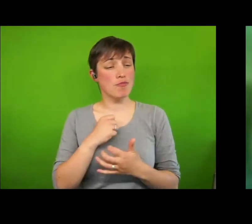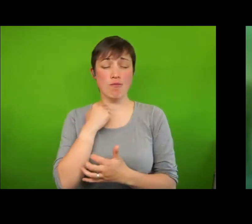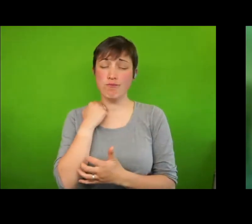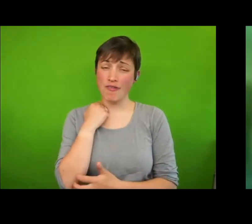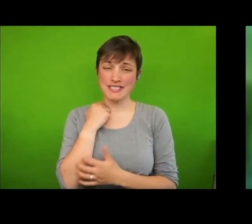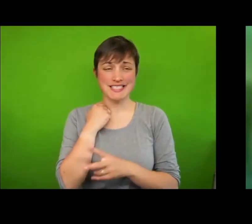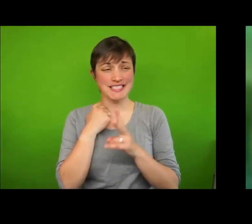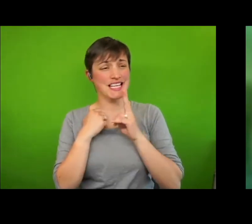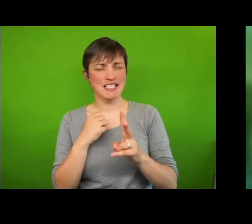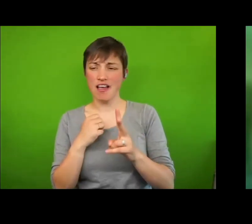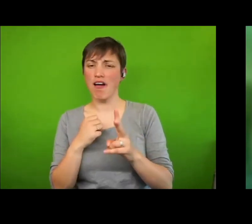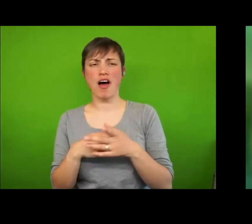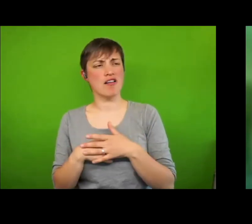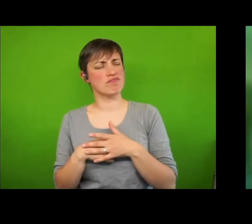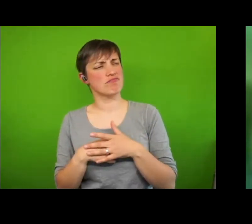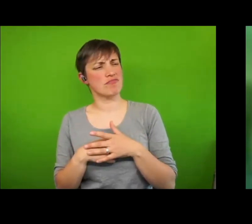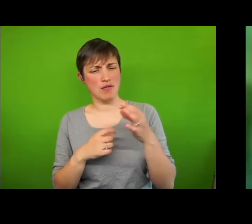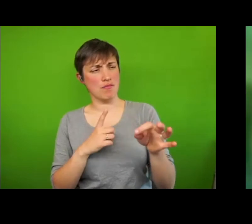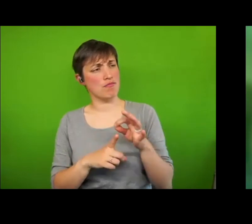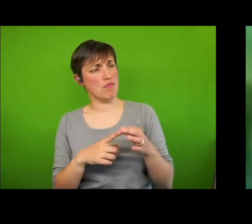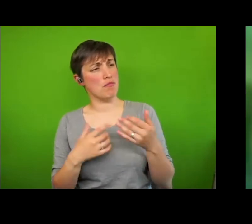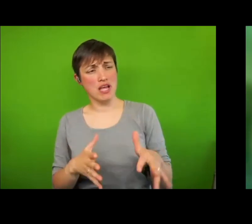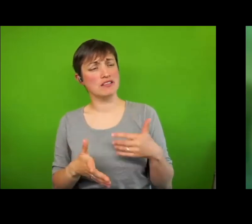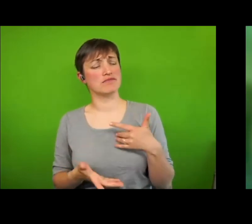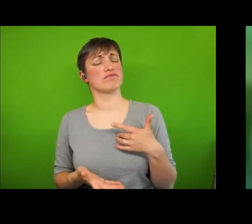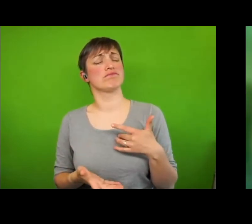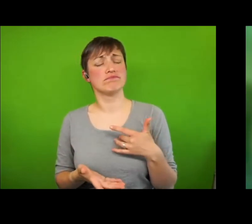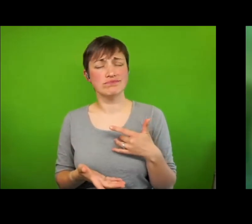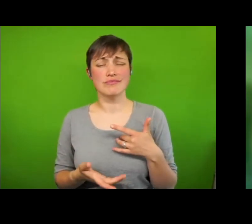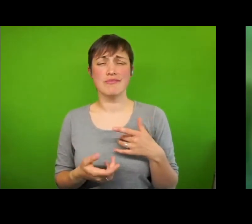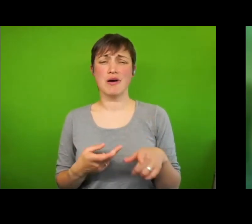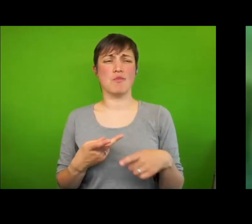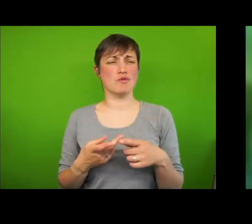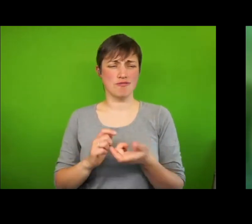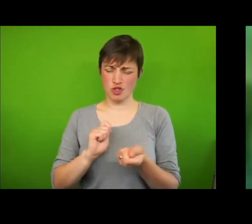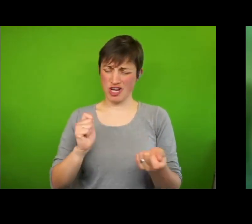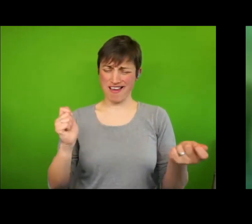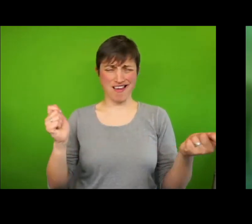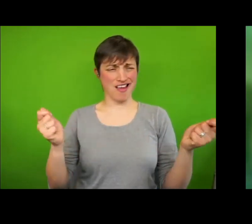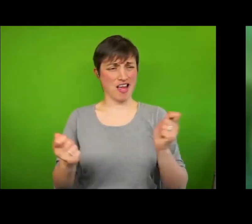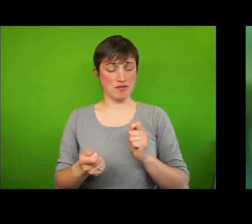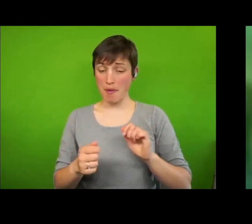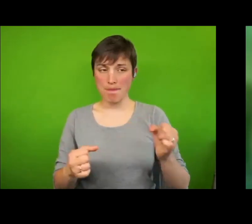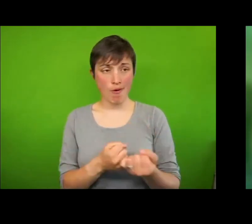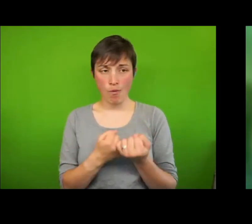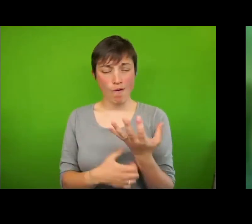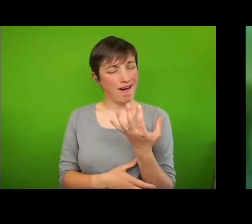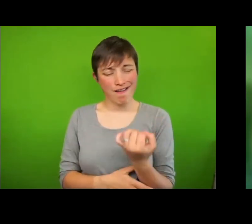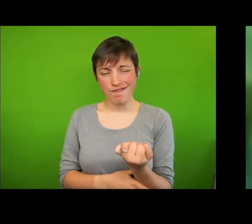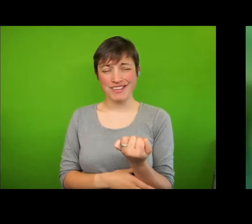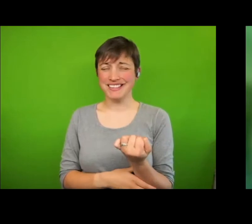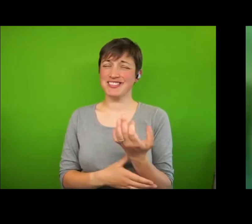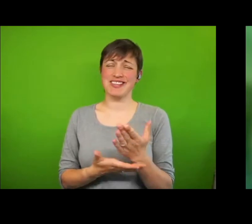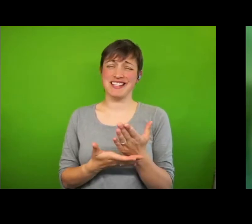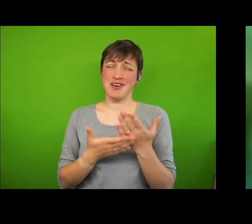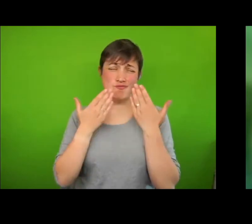commitment and phony participation without power to bring about change as the ultimate disrespect. The point